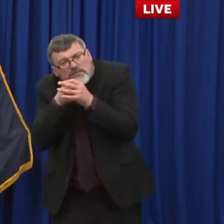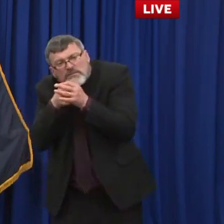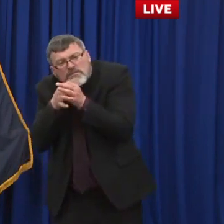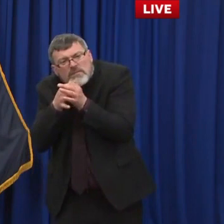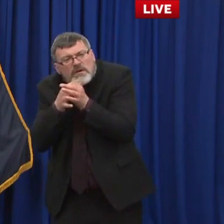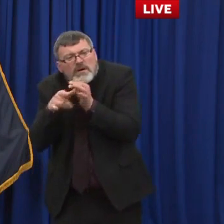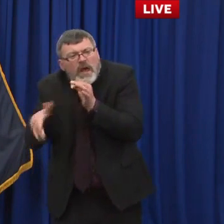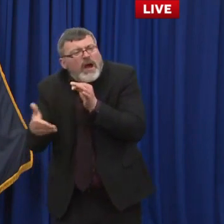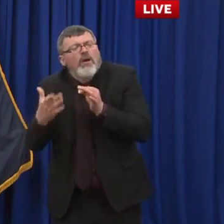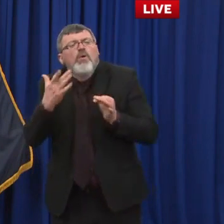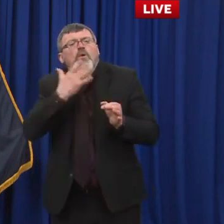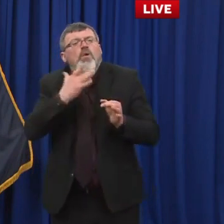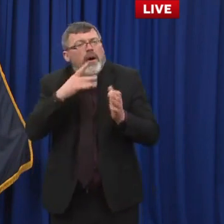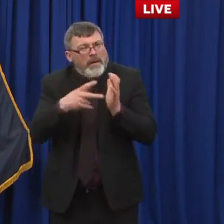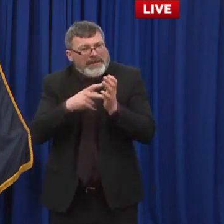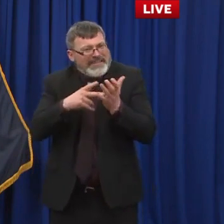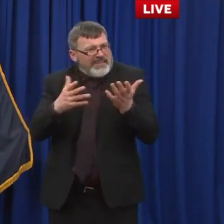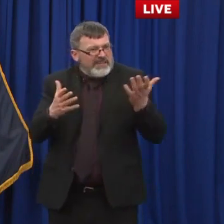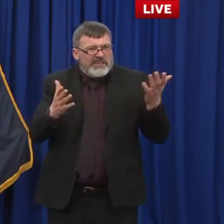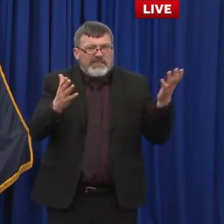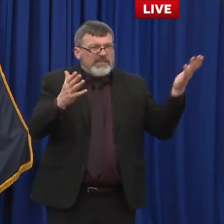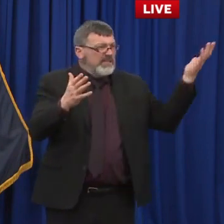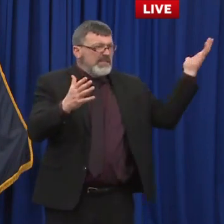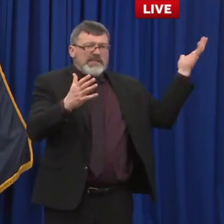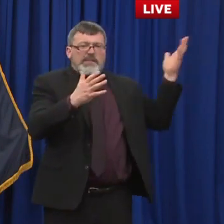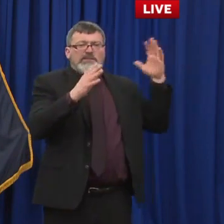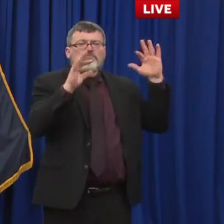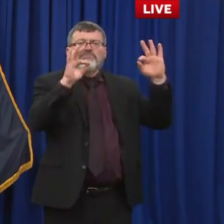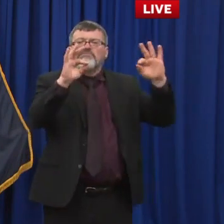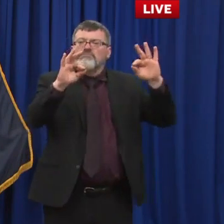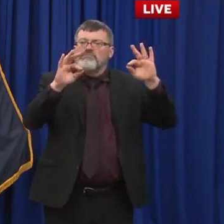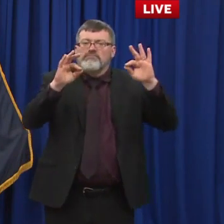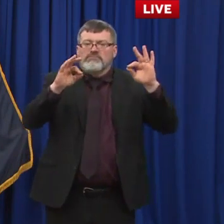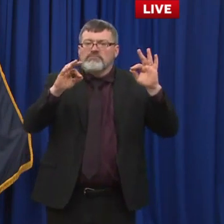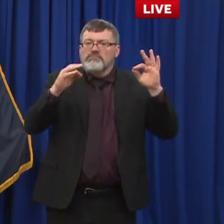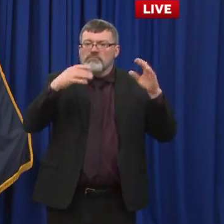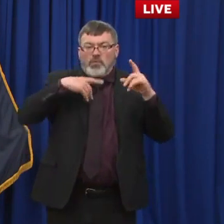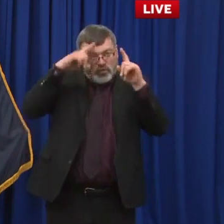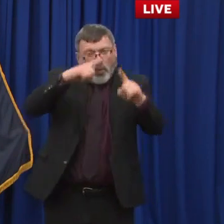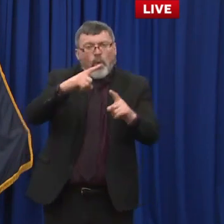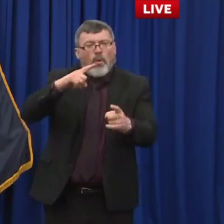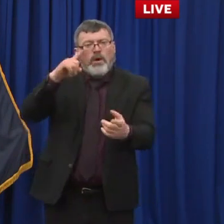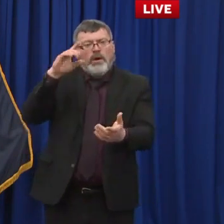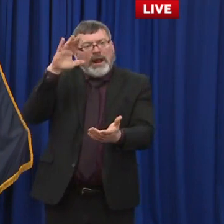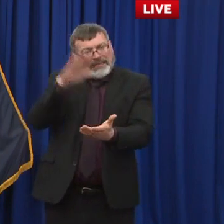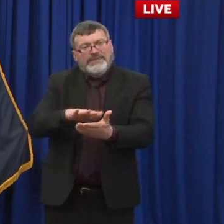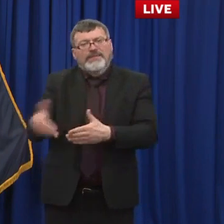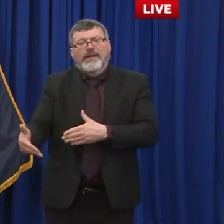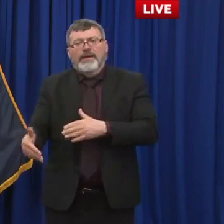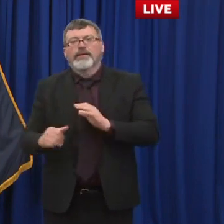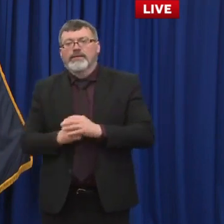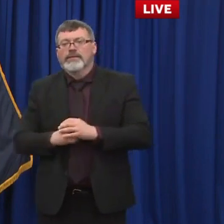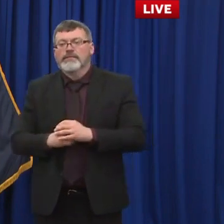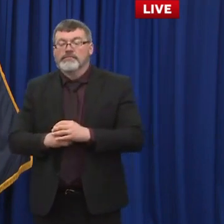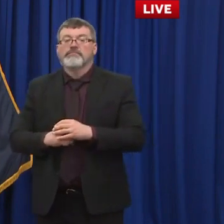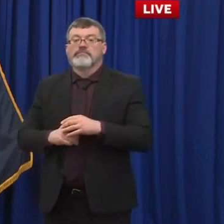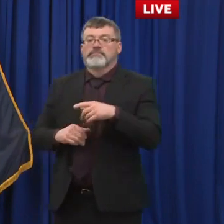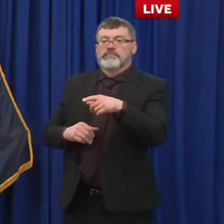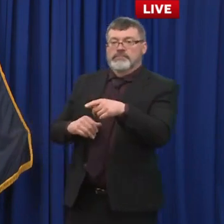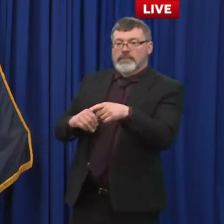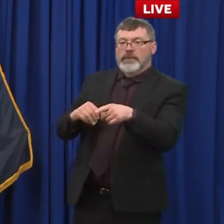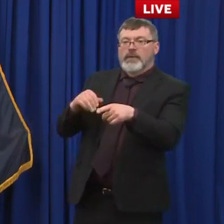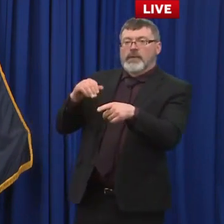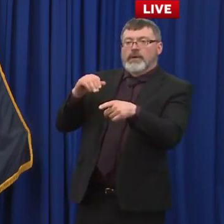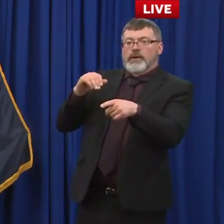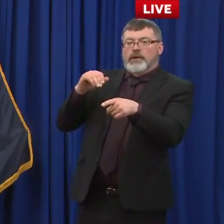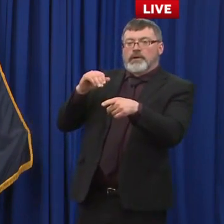job fair is there a particular industry in new hampshire that you're concerned about being underemployed at all of them I don't know anyone who isn't looking for